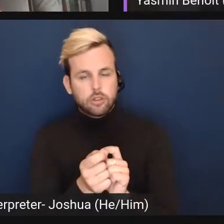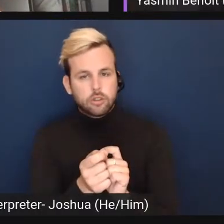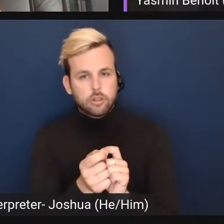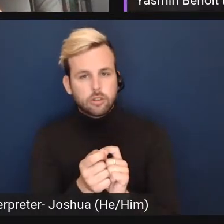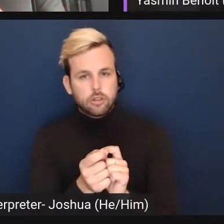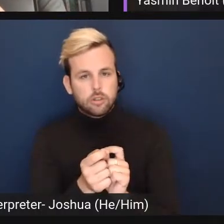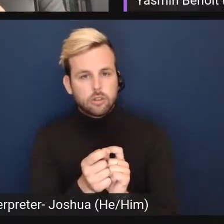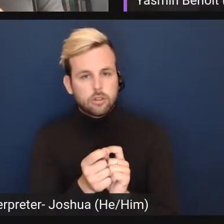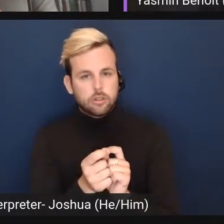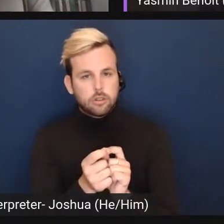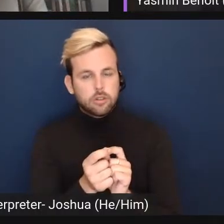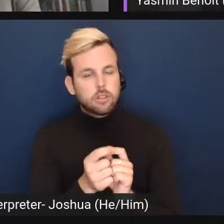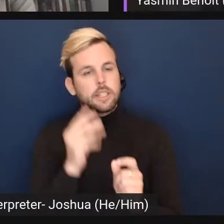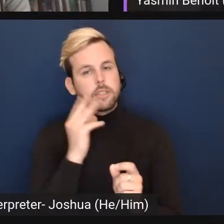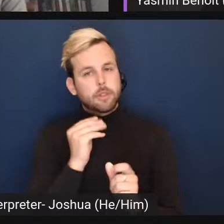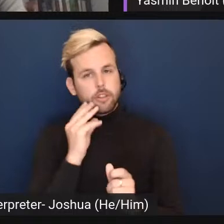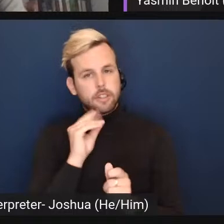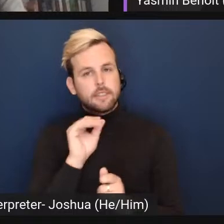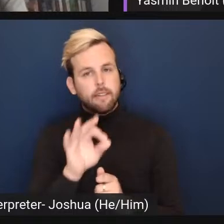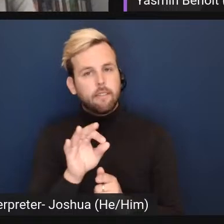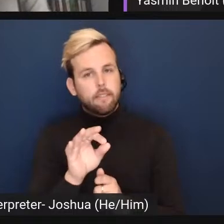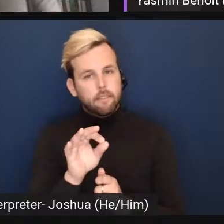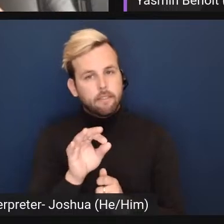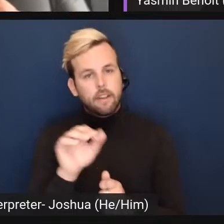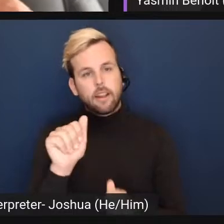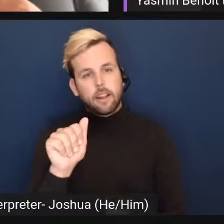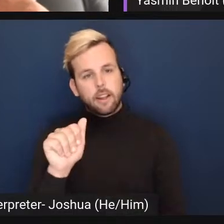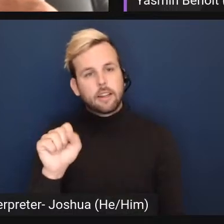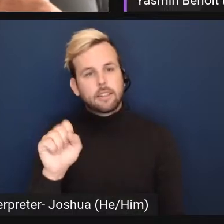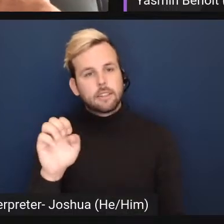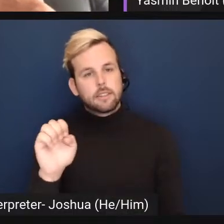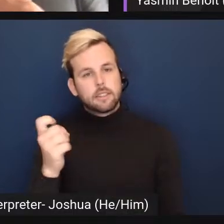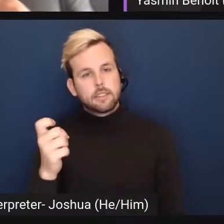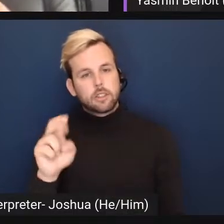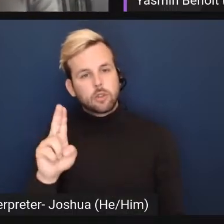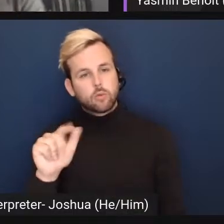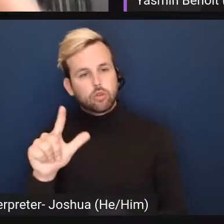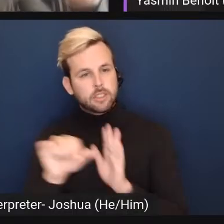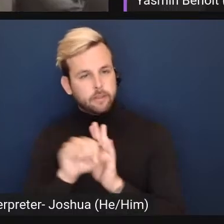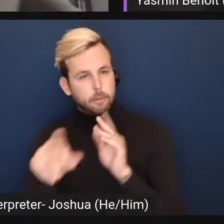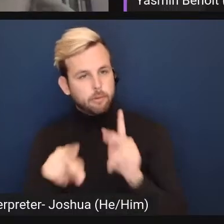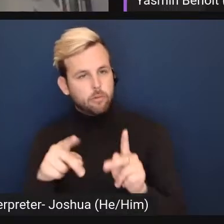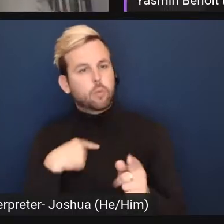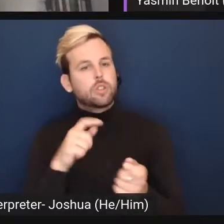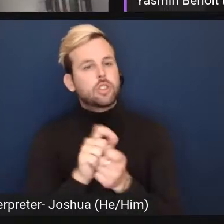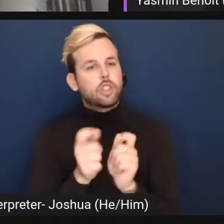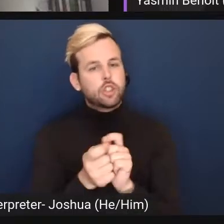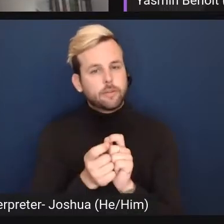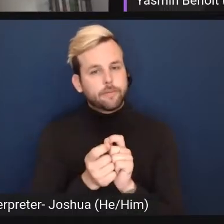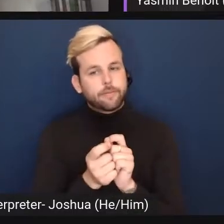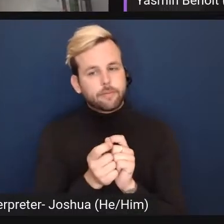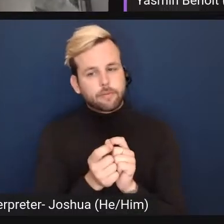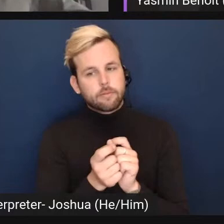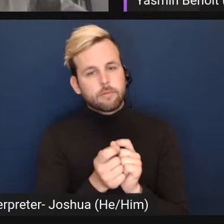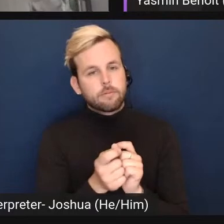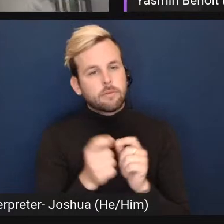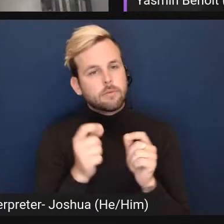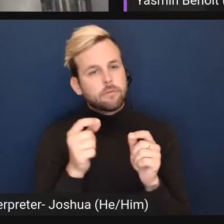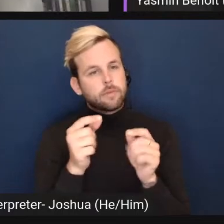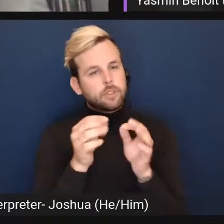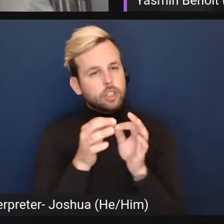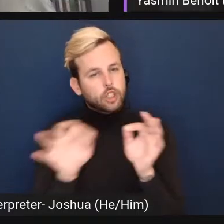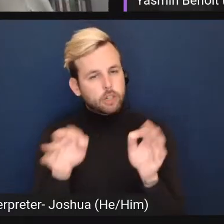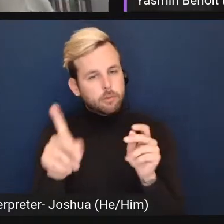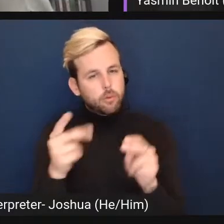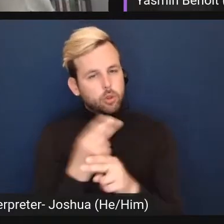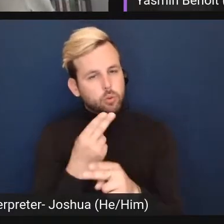experience of asexual identified people. We're changing the term that people see